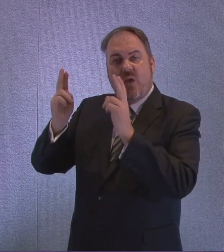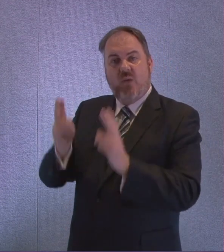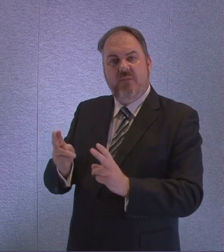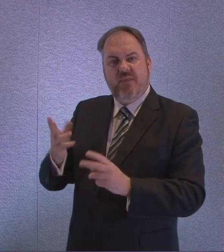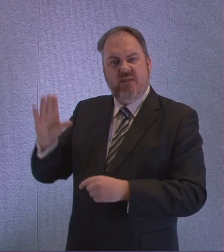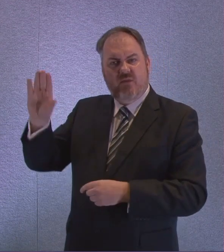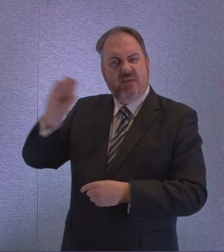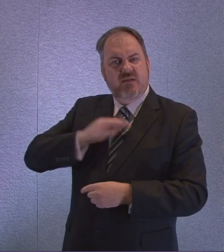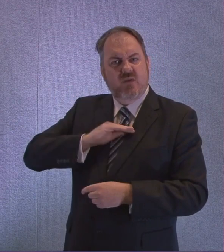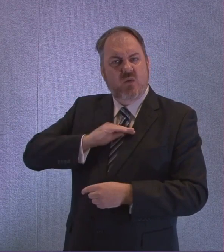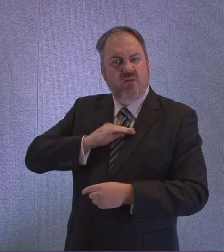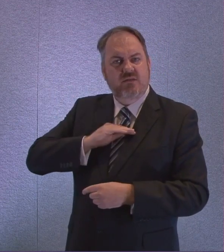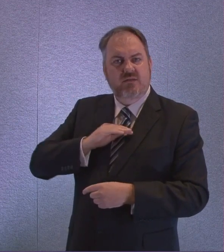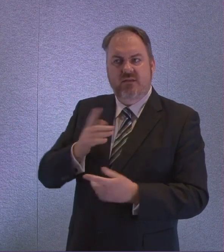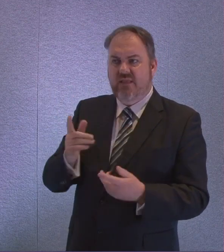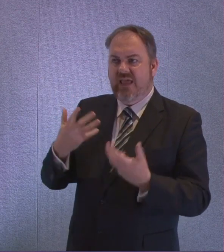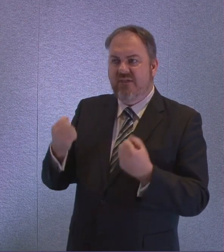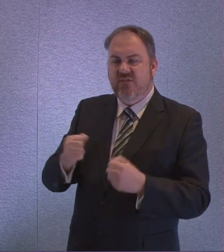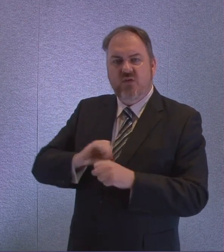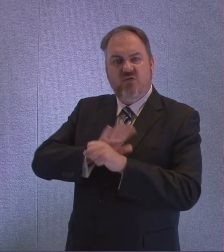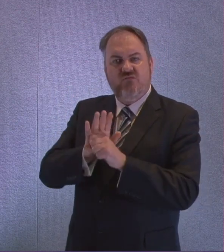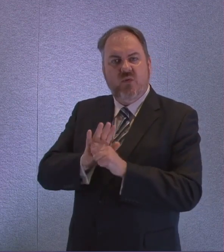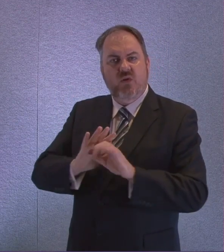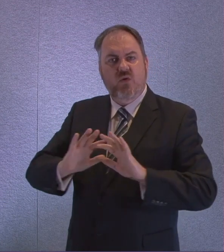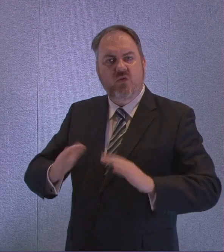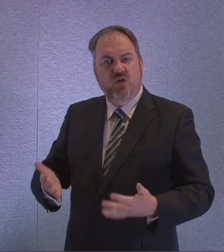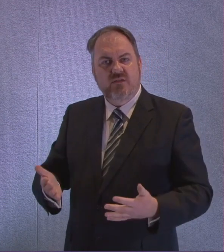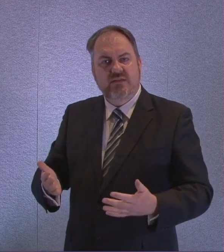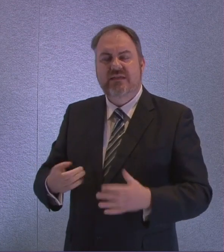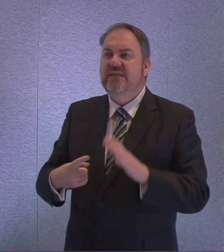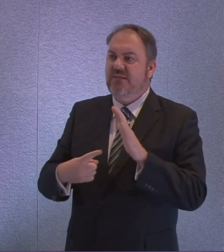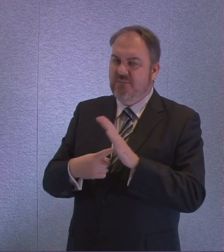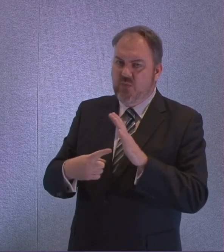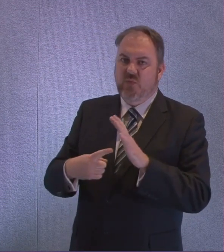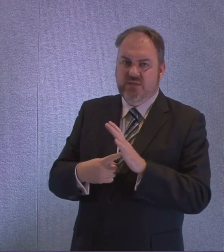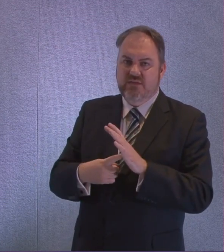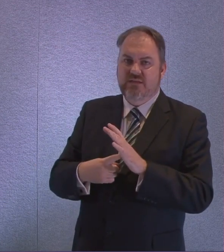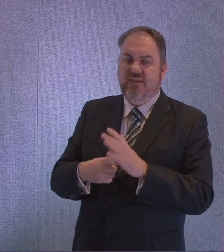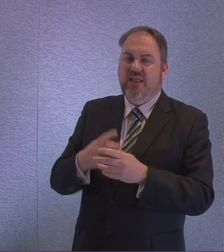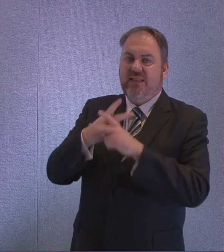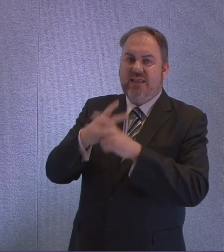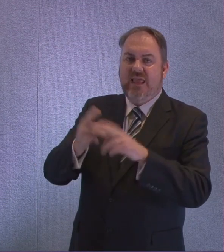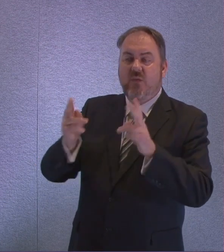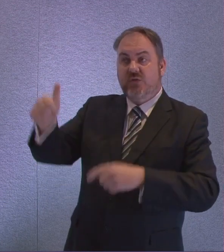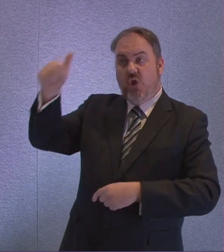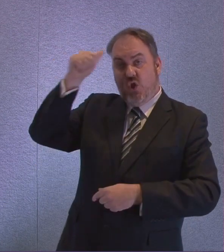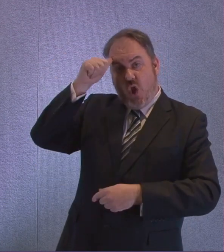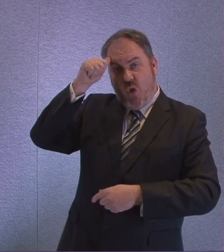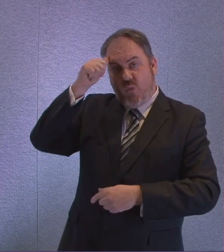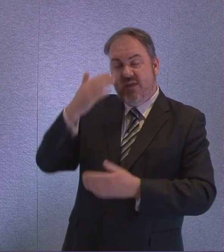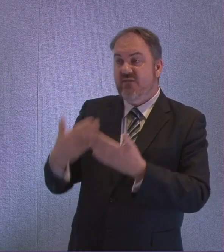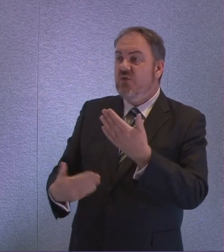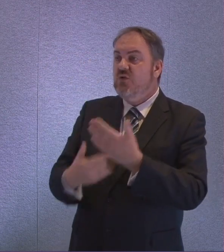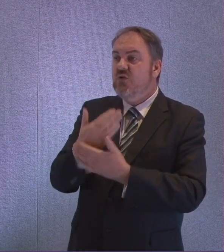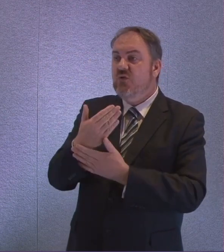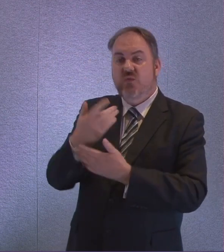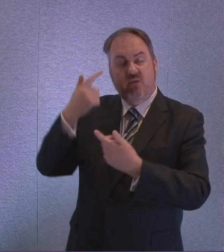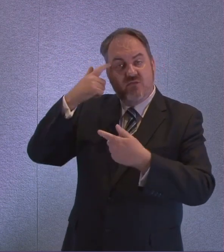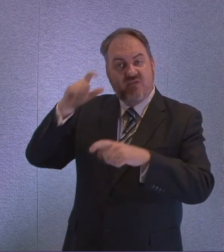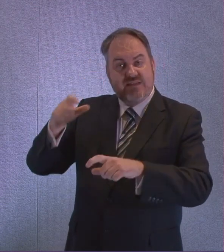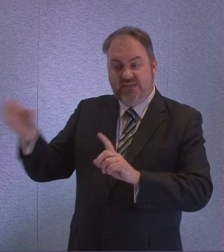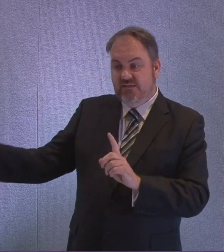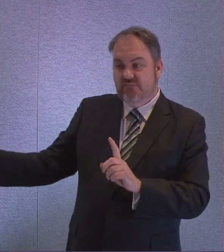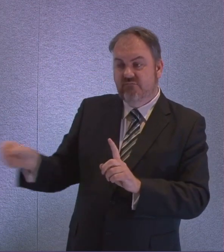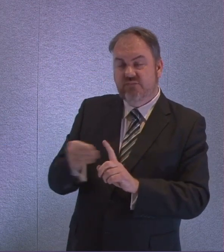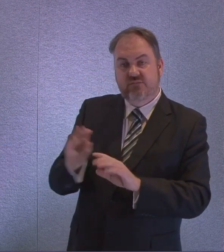the virus ensure that the care homes get the information and support they need from the NHS to keep all of their residents safe